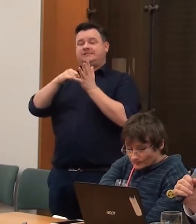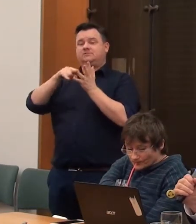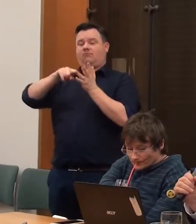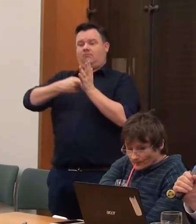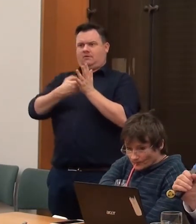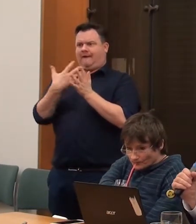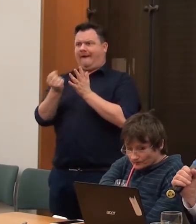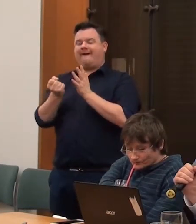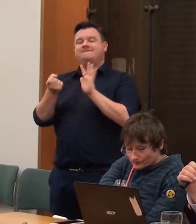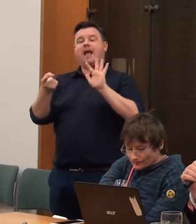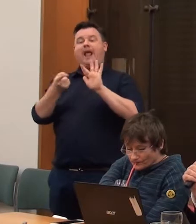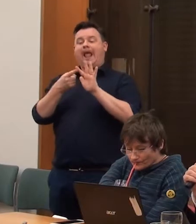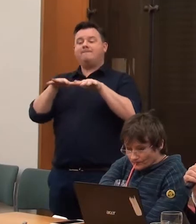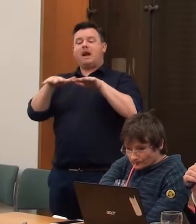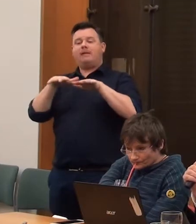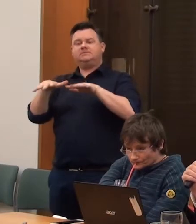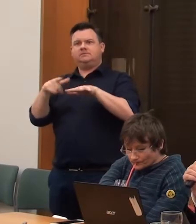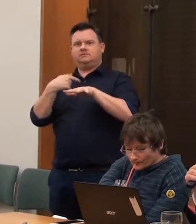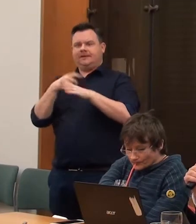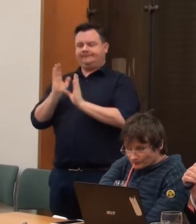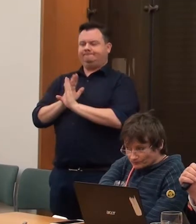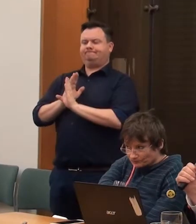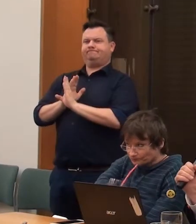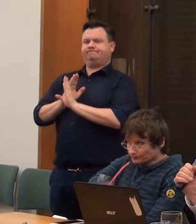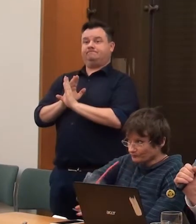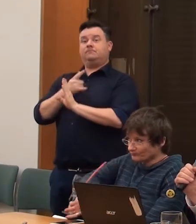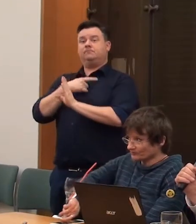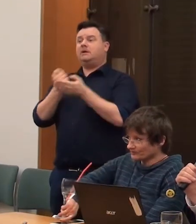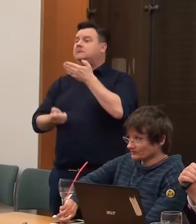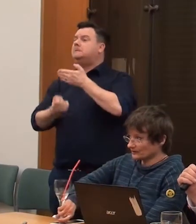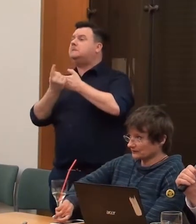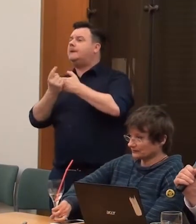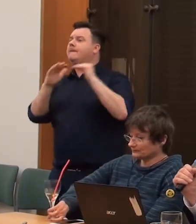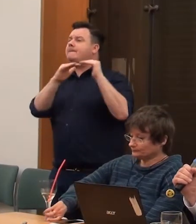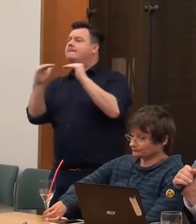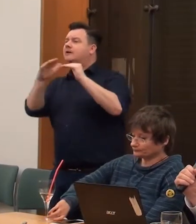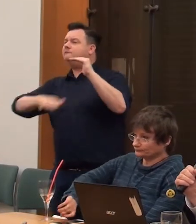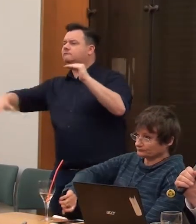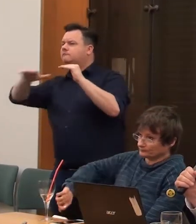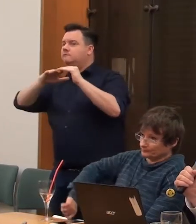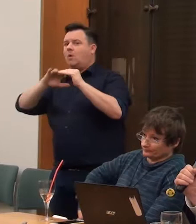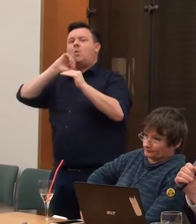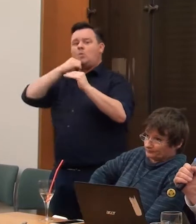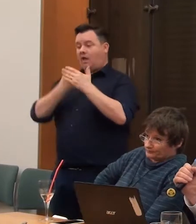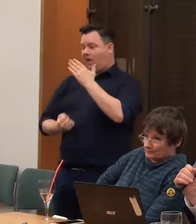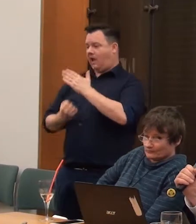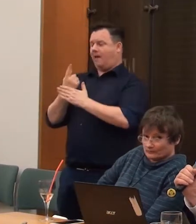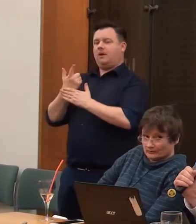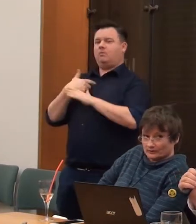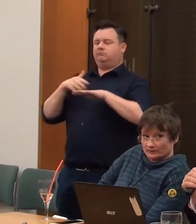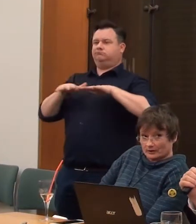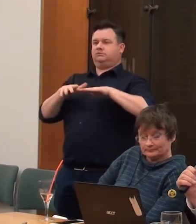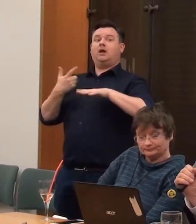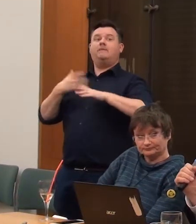he hid most of the time, but occasionally on the battlefield he would have had a fit and sort of gone away into a cloaked room or